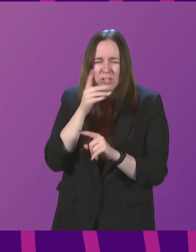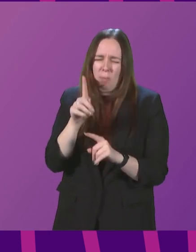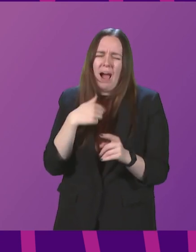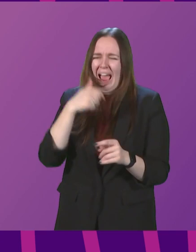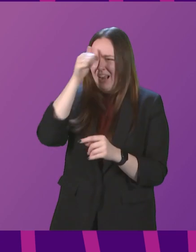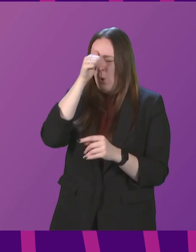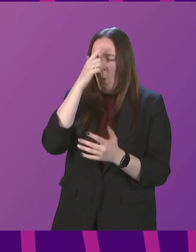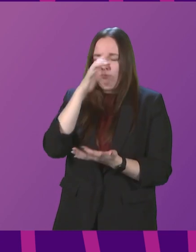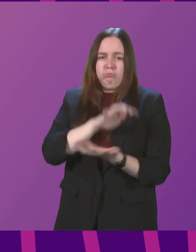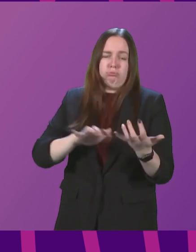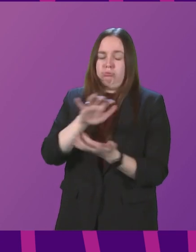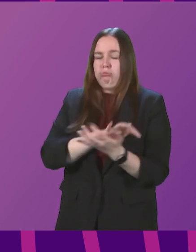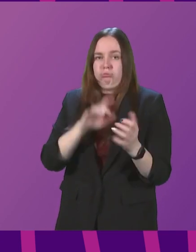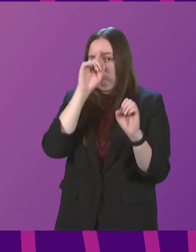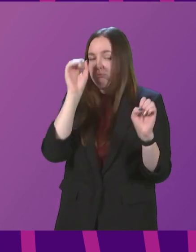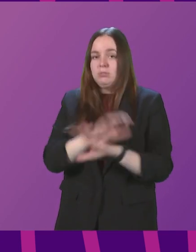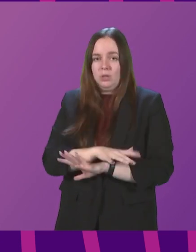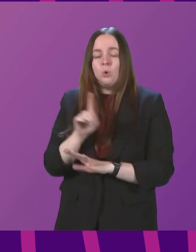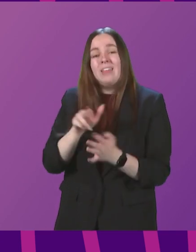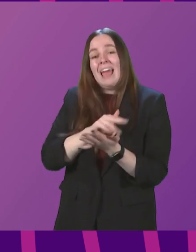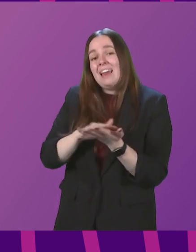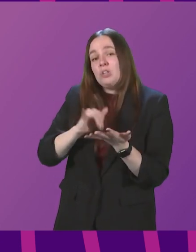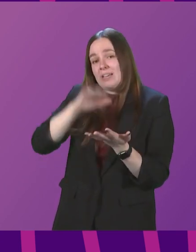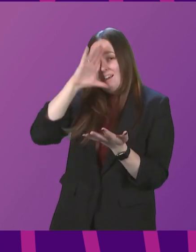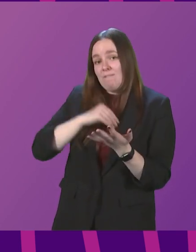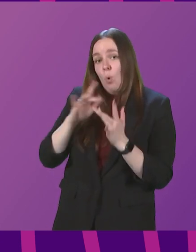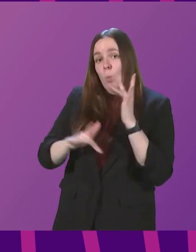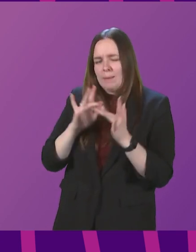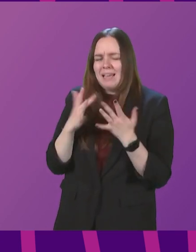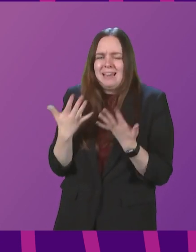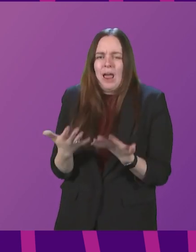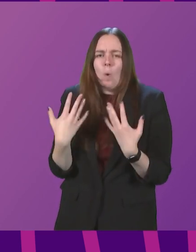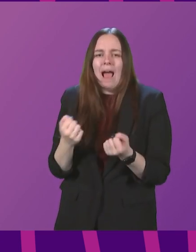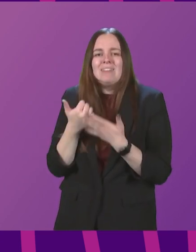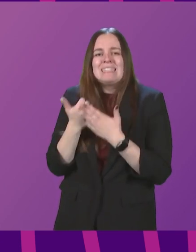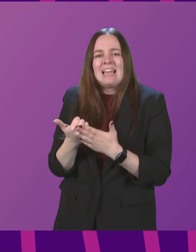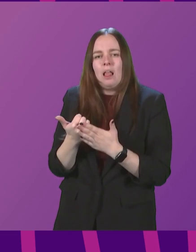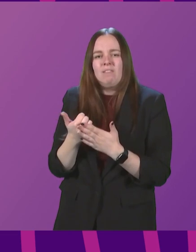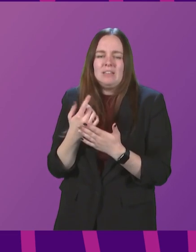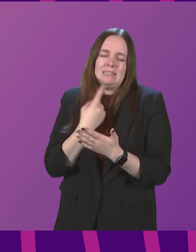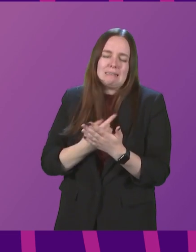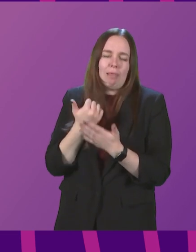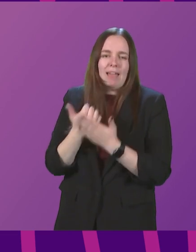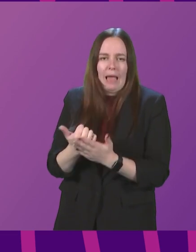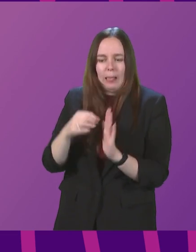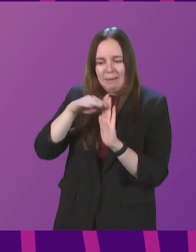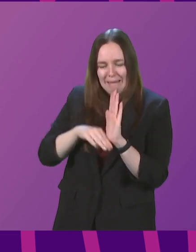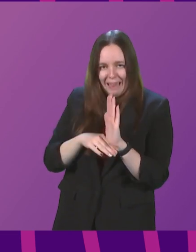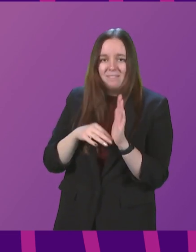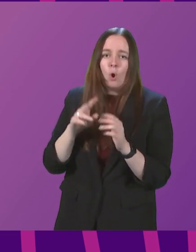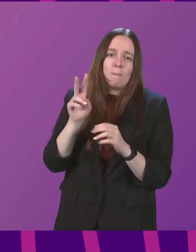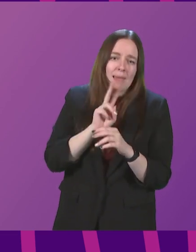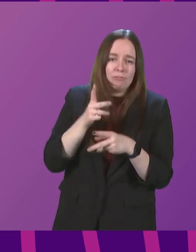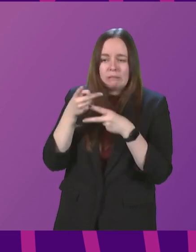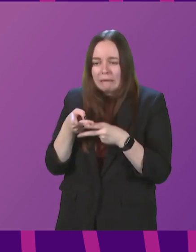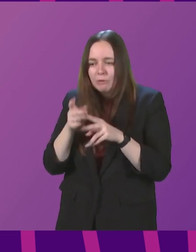be confusing. So the NHS Inform website now has a self-help guide for parents, carers and children setting out what